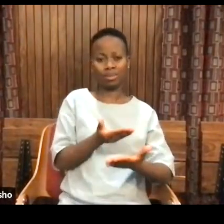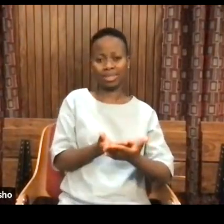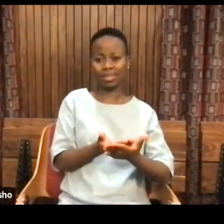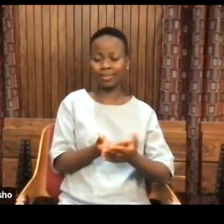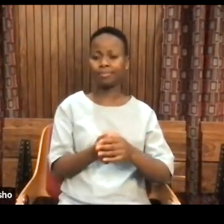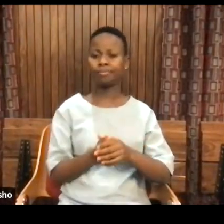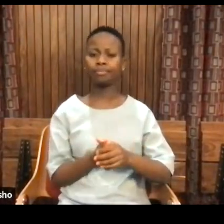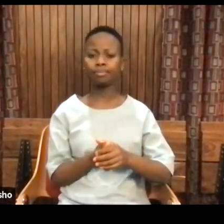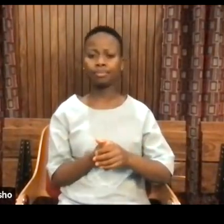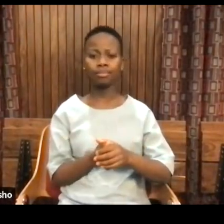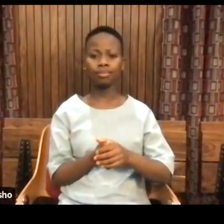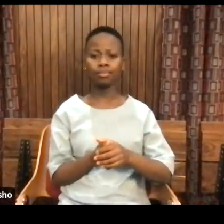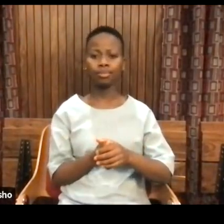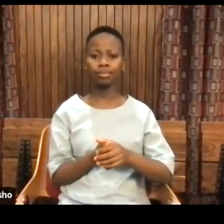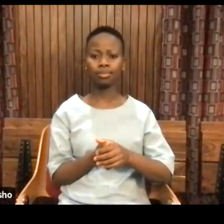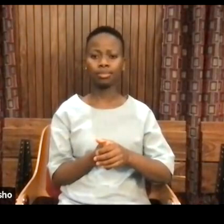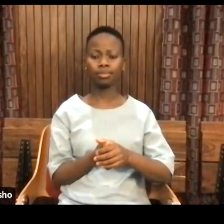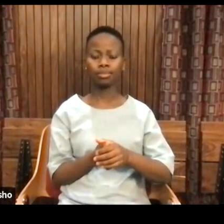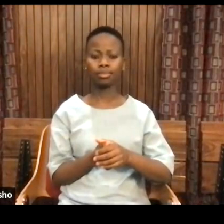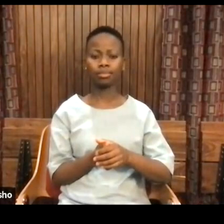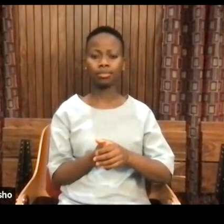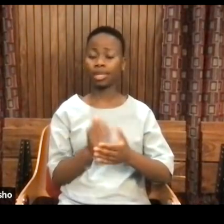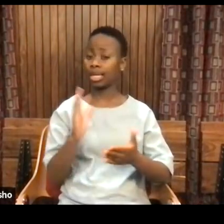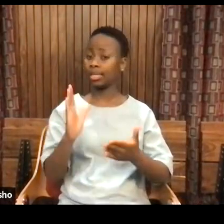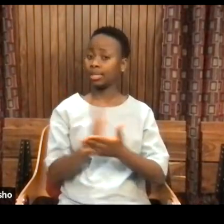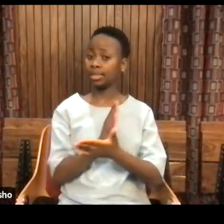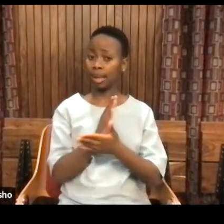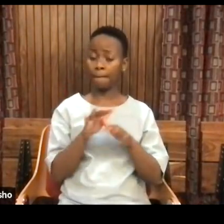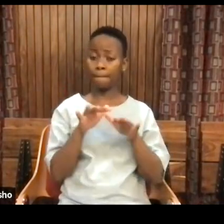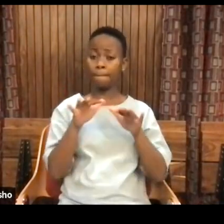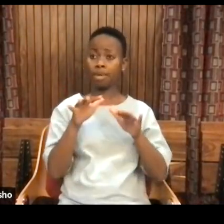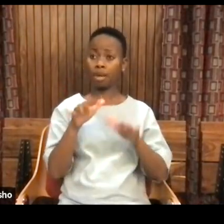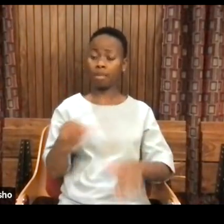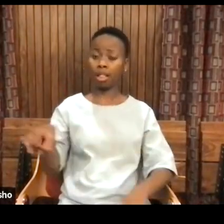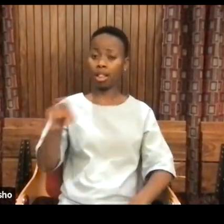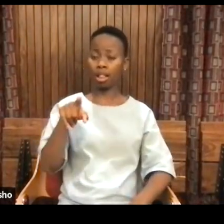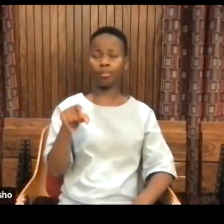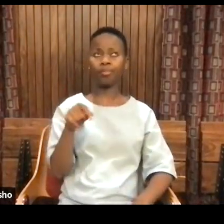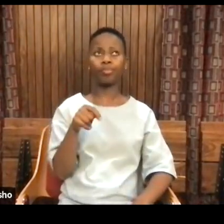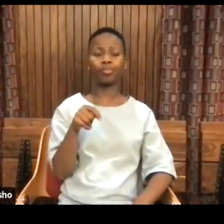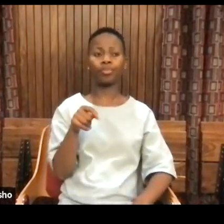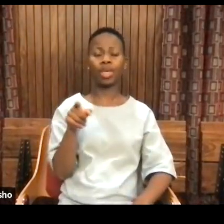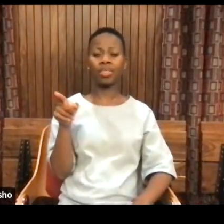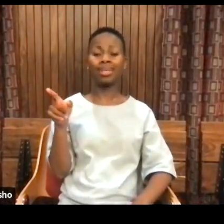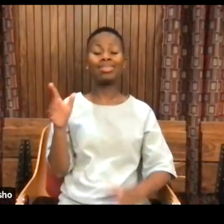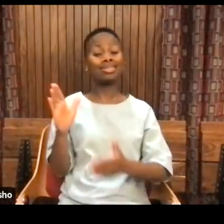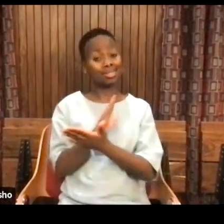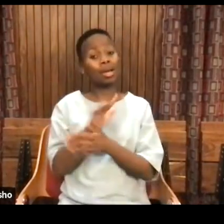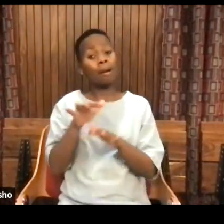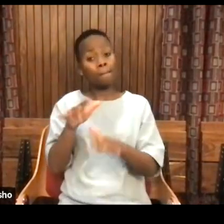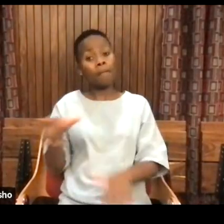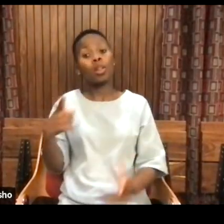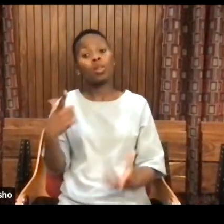Now, some people use their condition of possibility to hoard power.